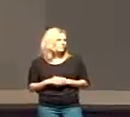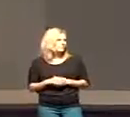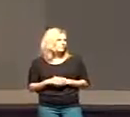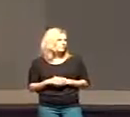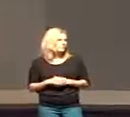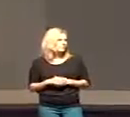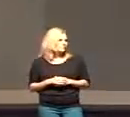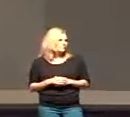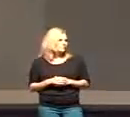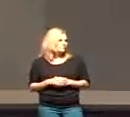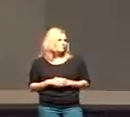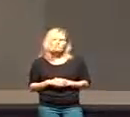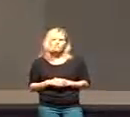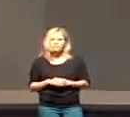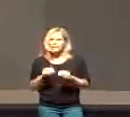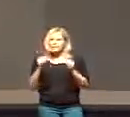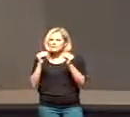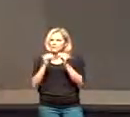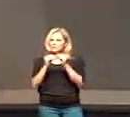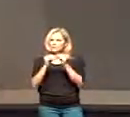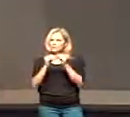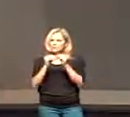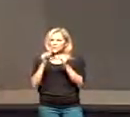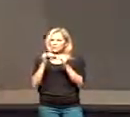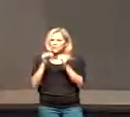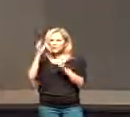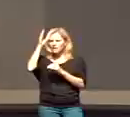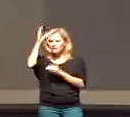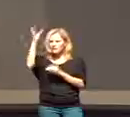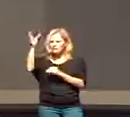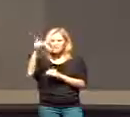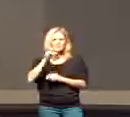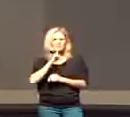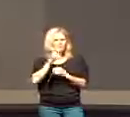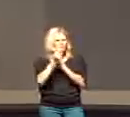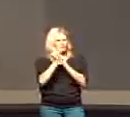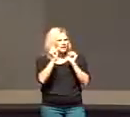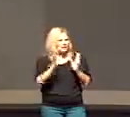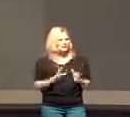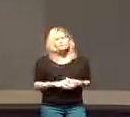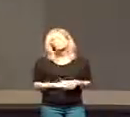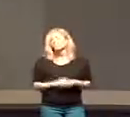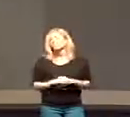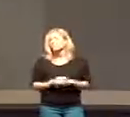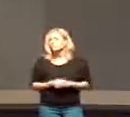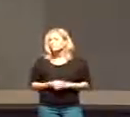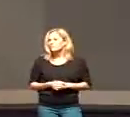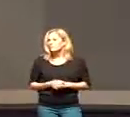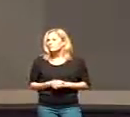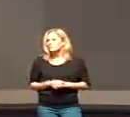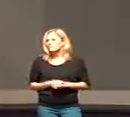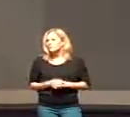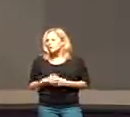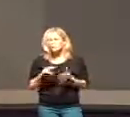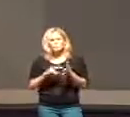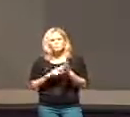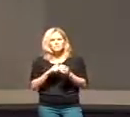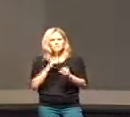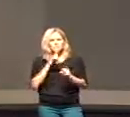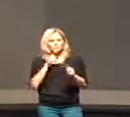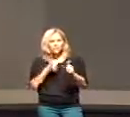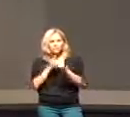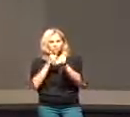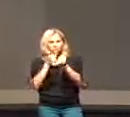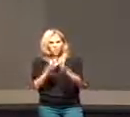Is he more than just a concept? Is he your Savior? So what does it mean to be a radically committed follower of